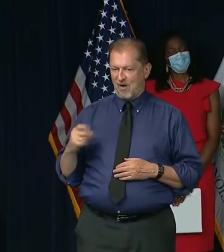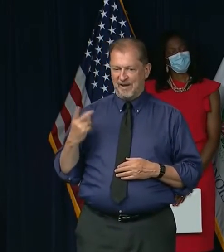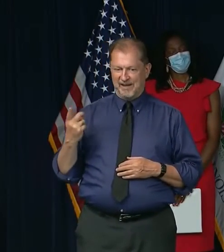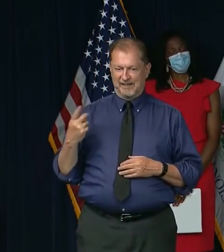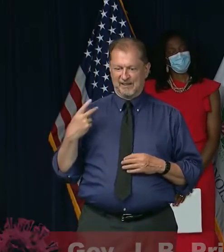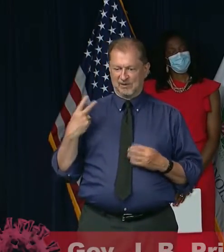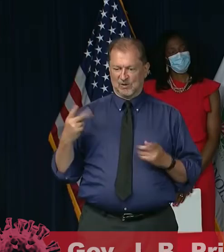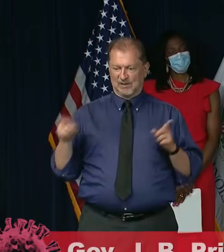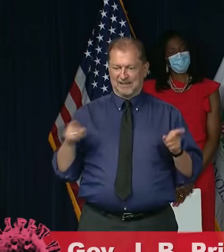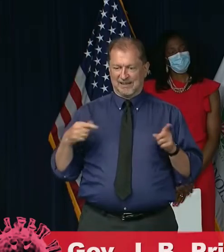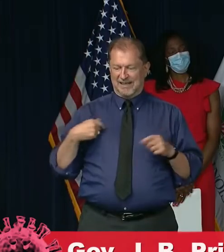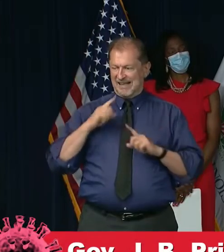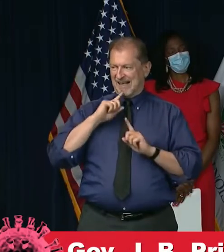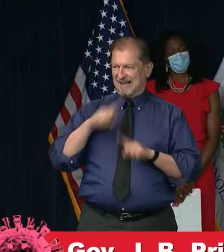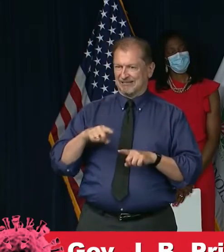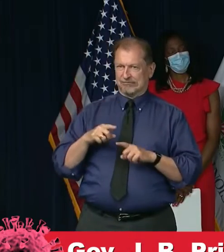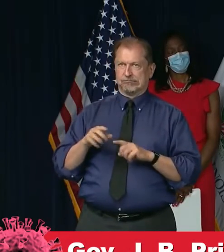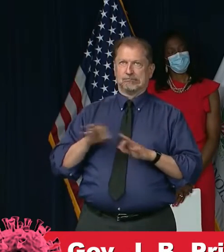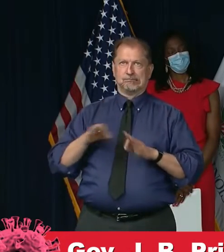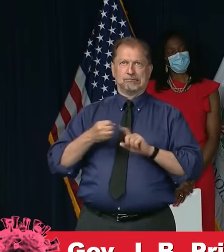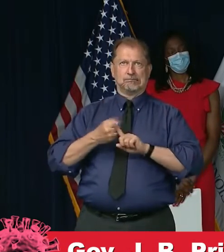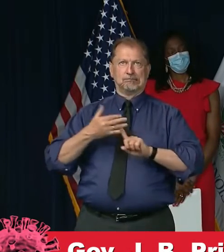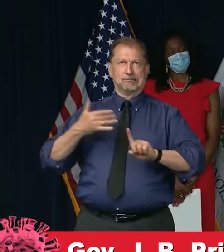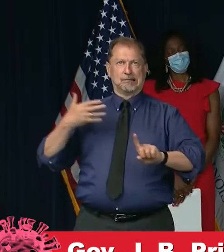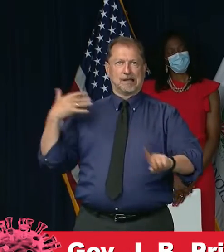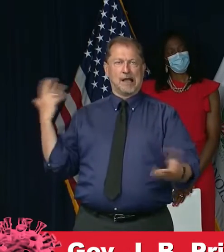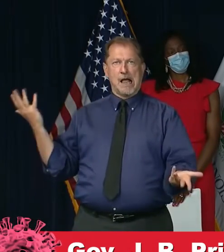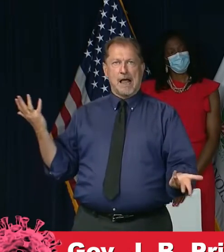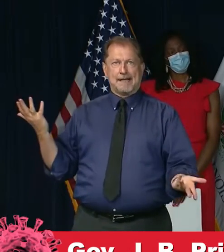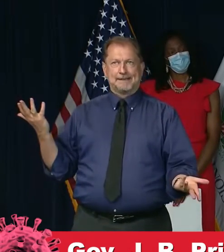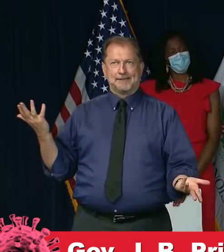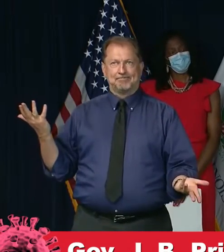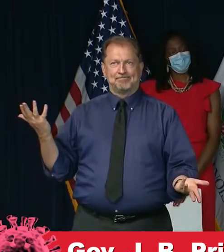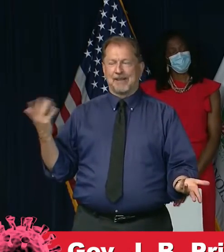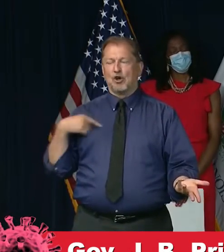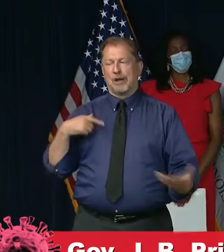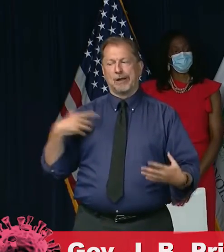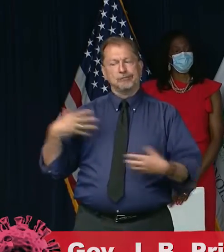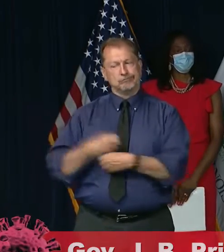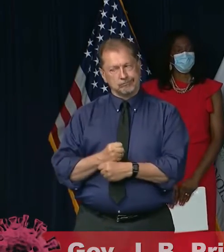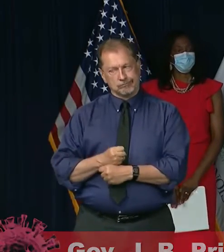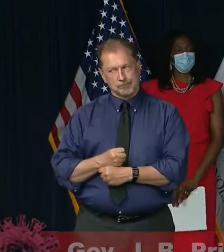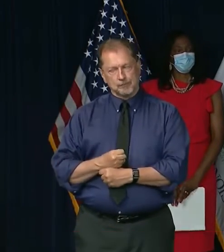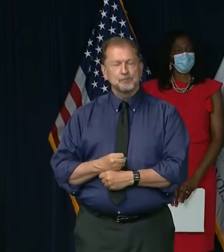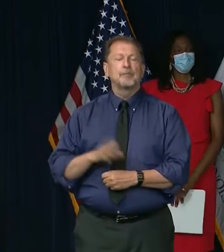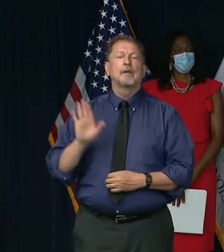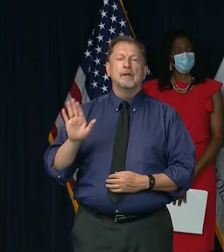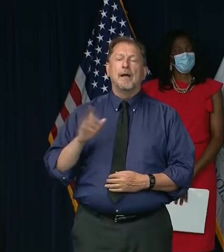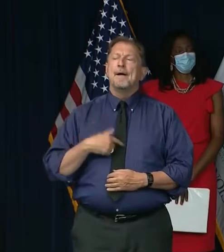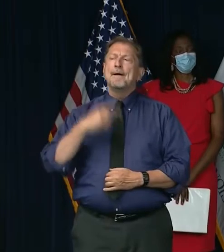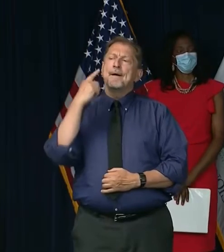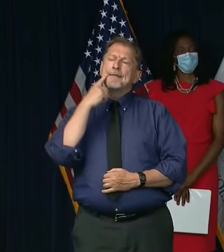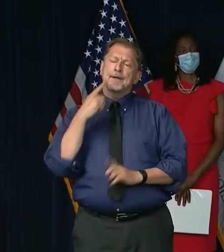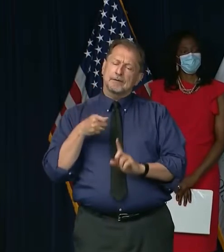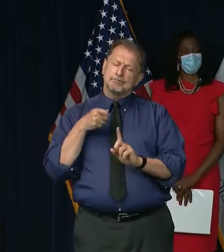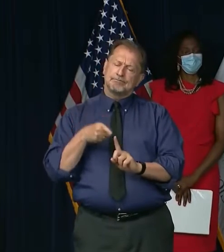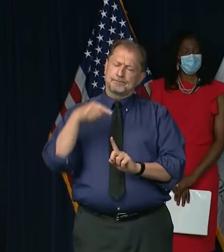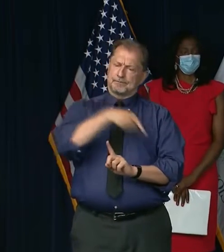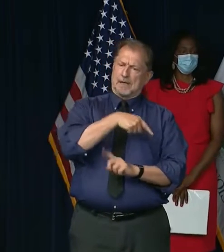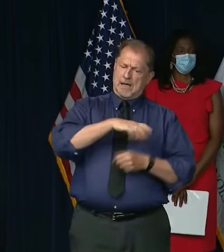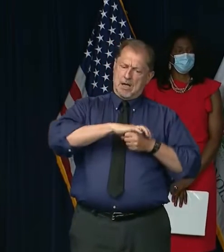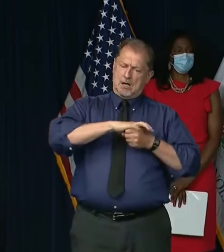here's what I would say to Shia on this. I think COVID is,